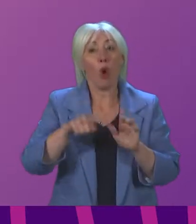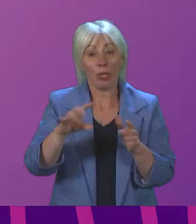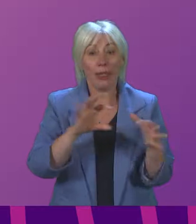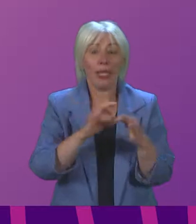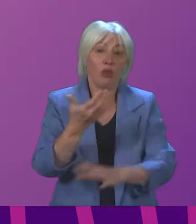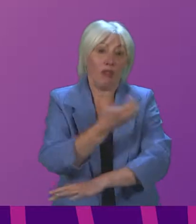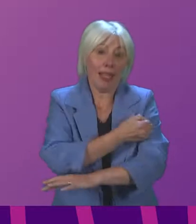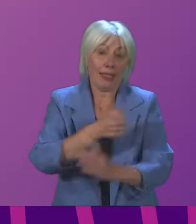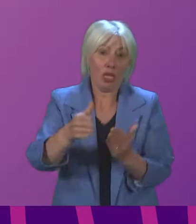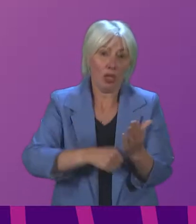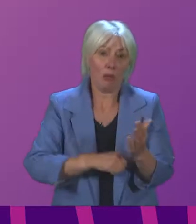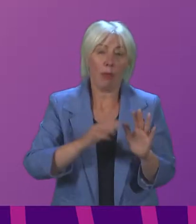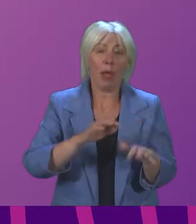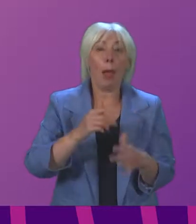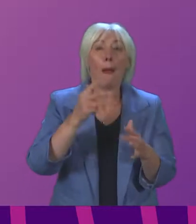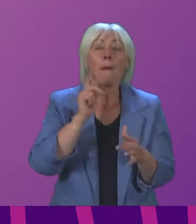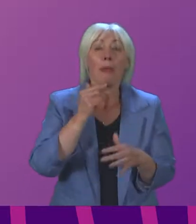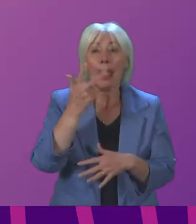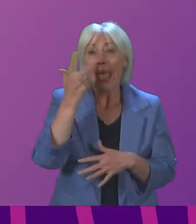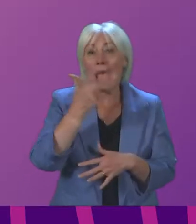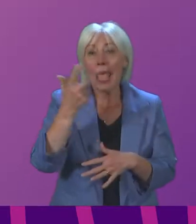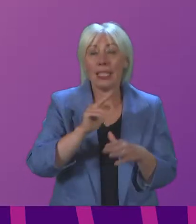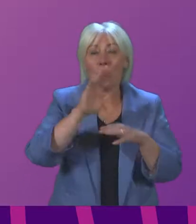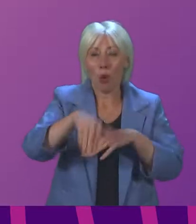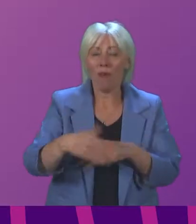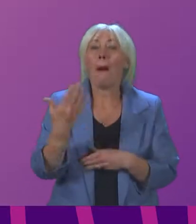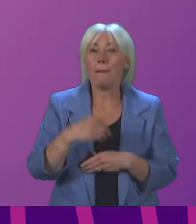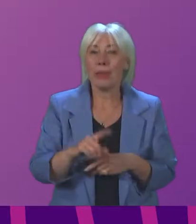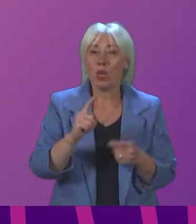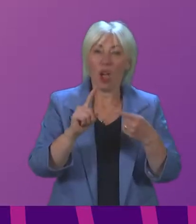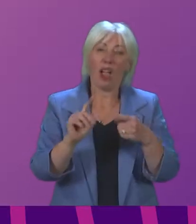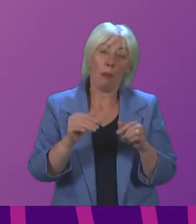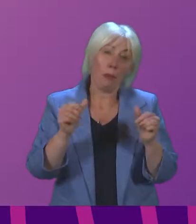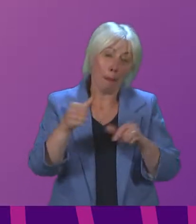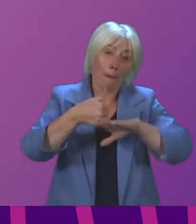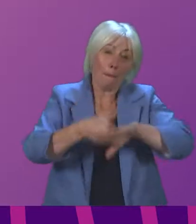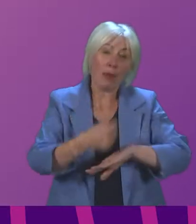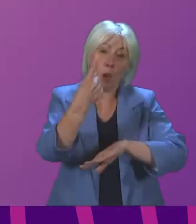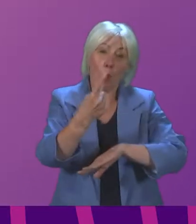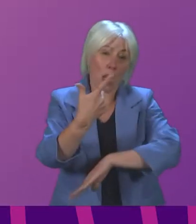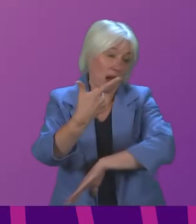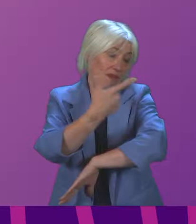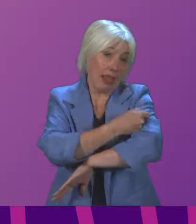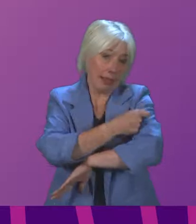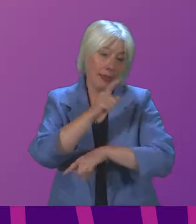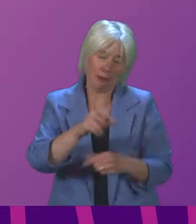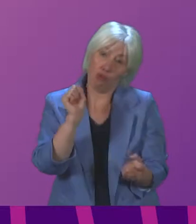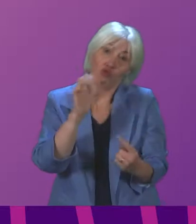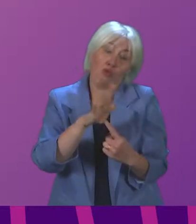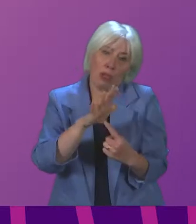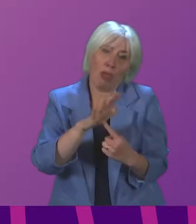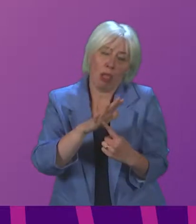90% of people aged 18 and over have received at least one dose of a COVID-19 vaccine. This is critical,